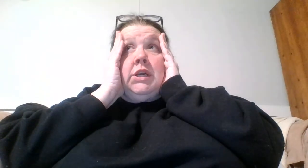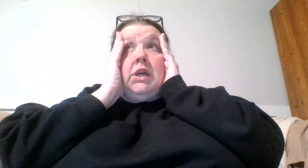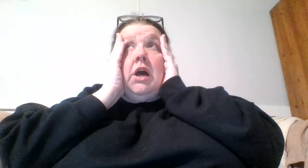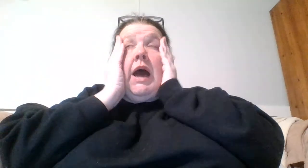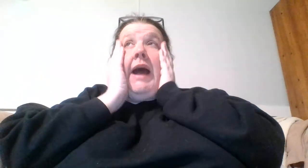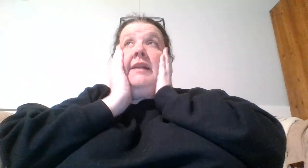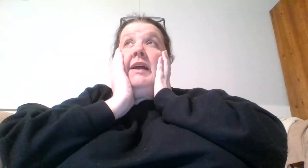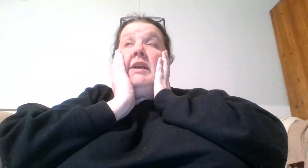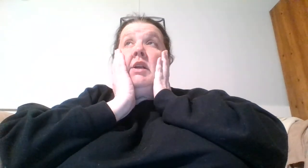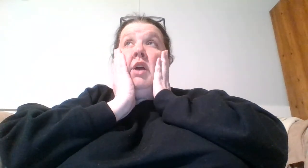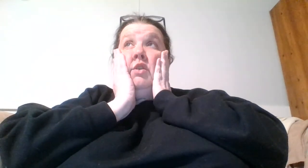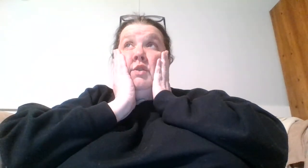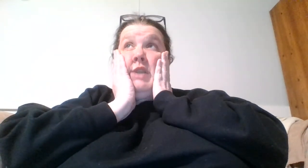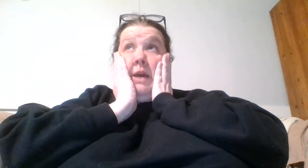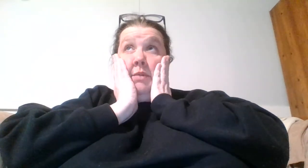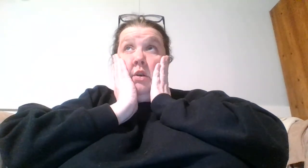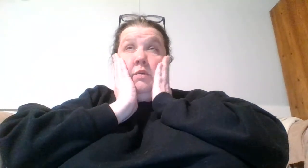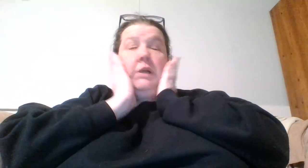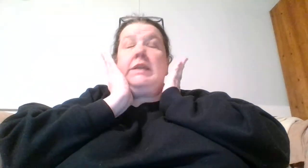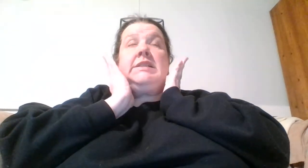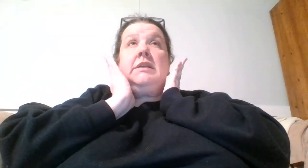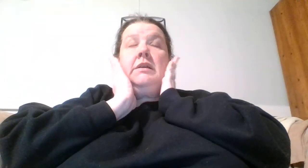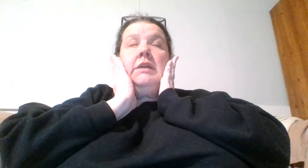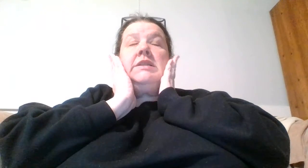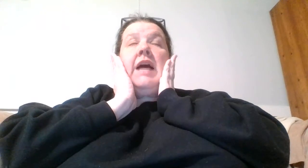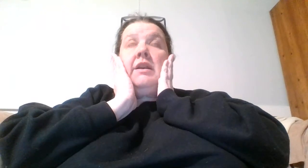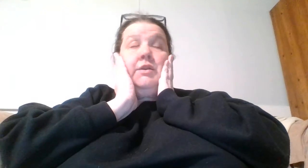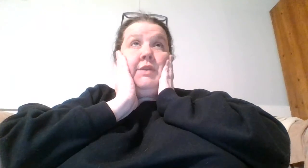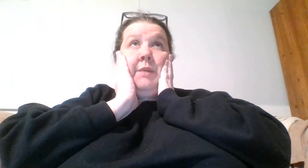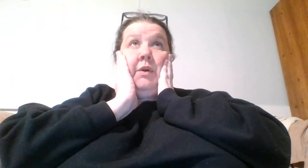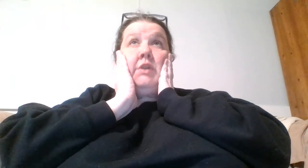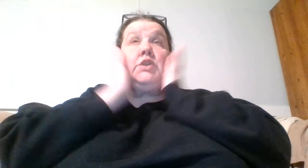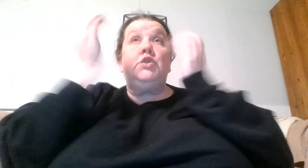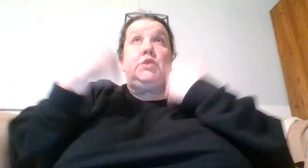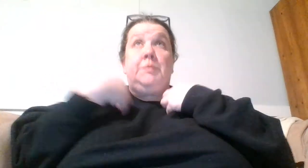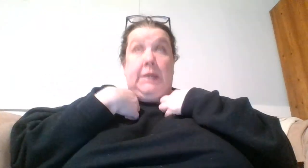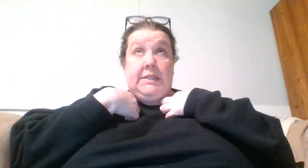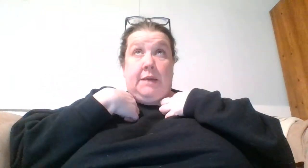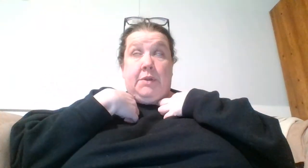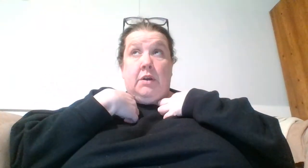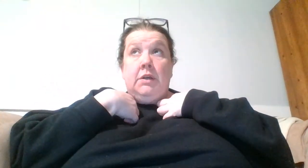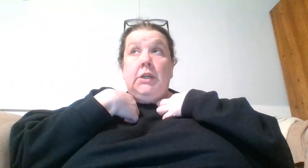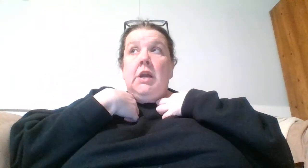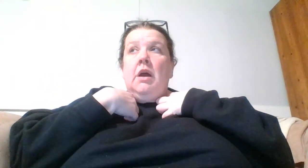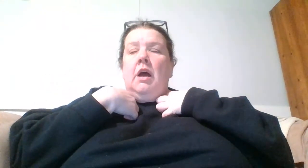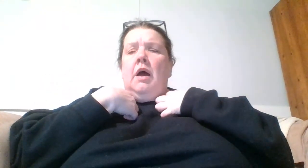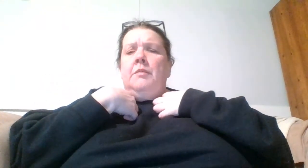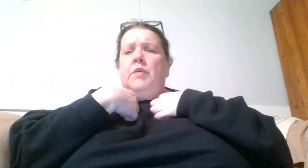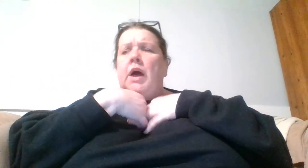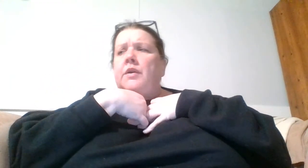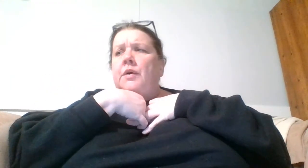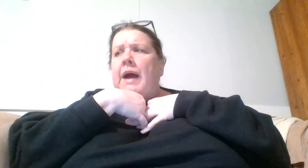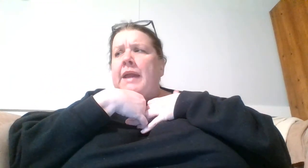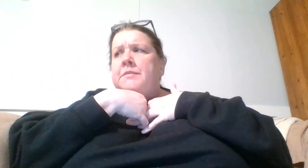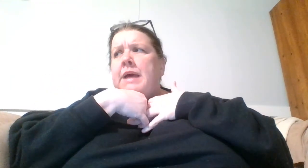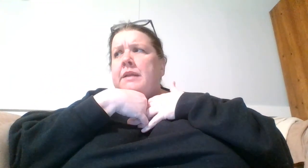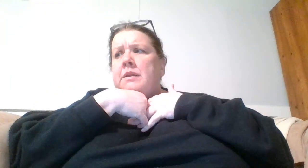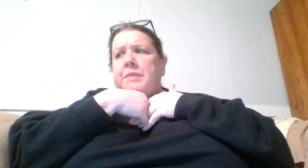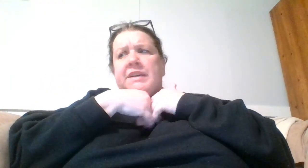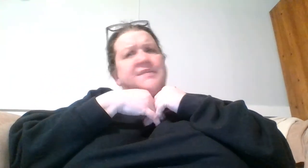she highlighted a new sampler well it's it's not a new sampler it's a new to me sampler um we all know I am not the biggest